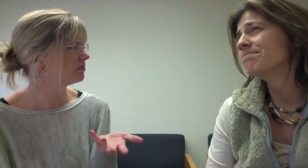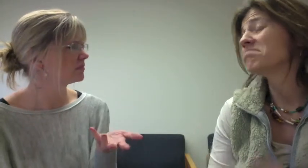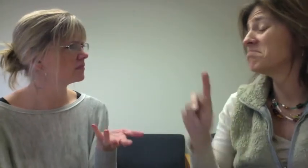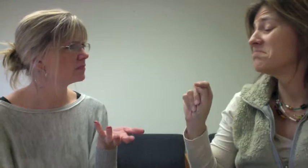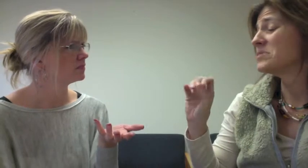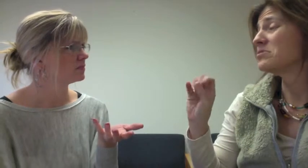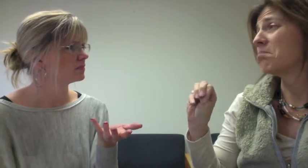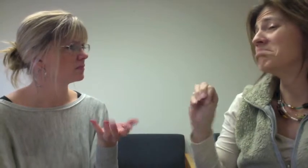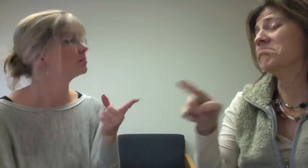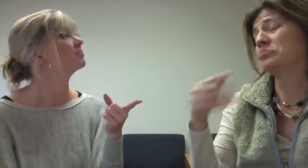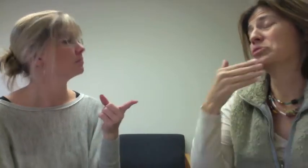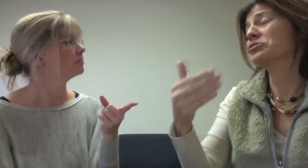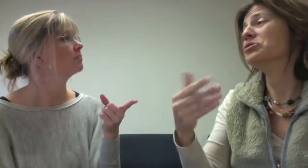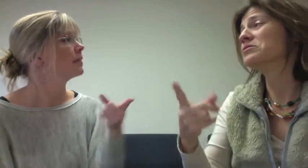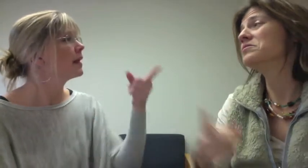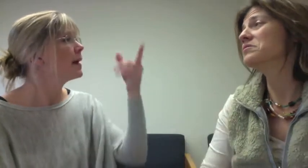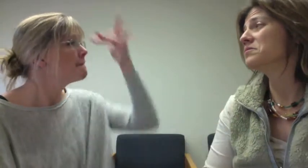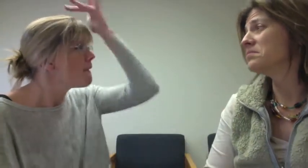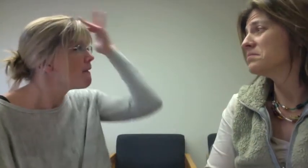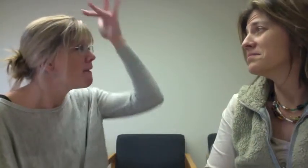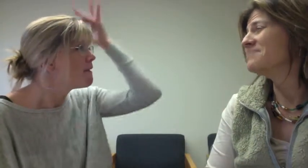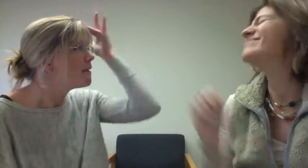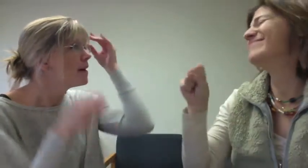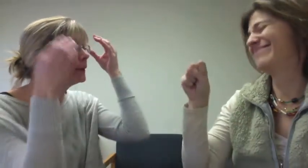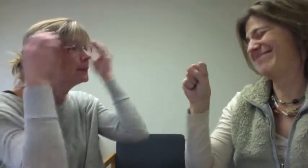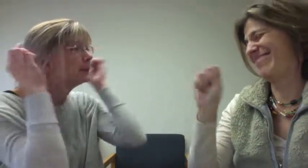I'm not'l, but I have one'l...